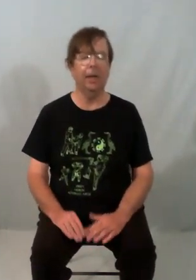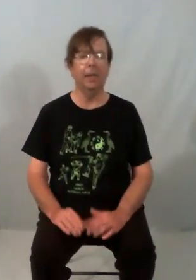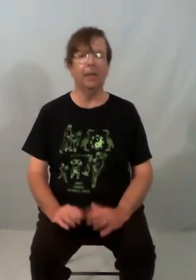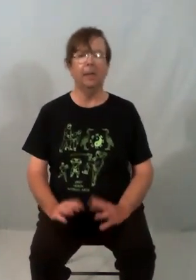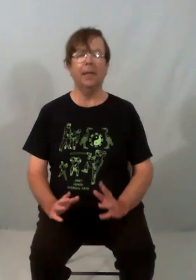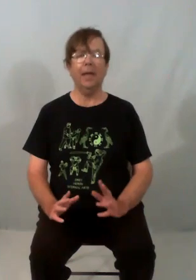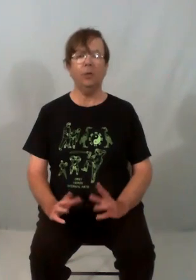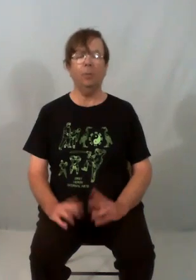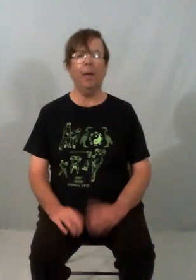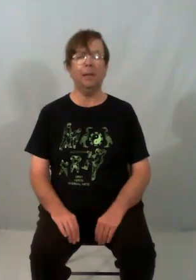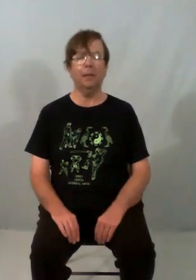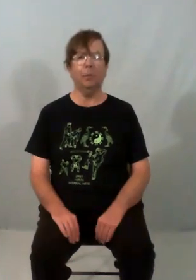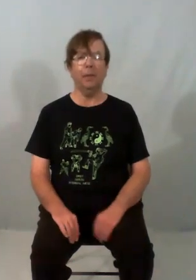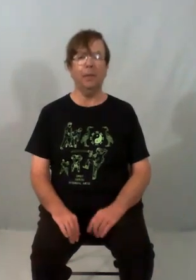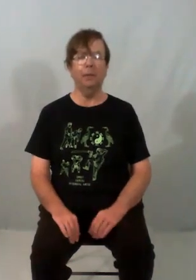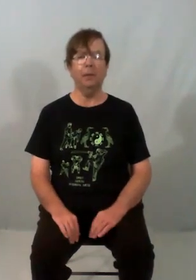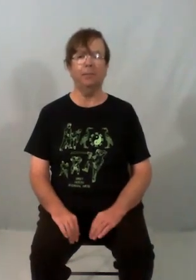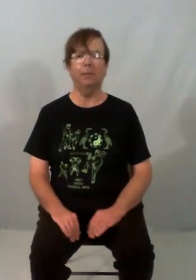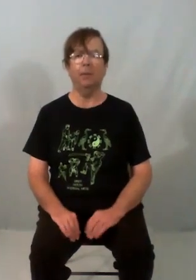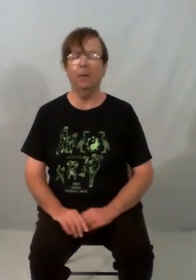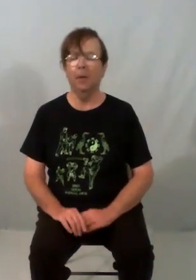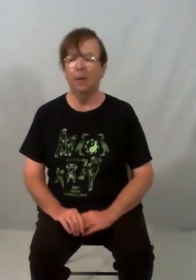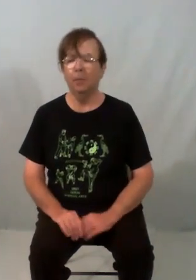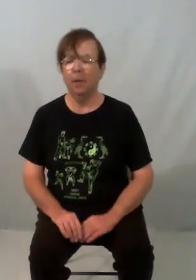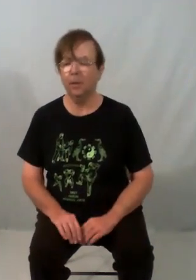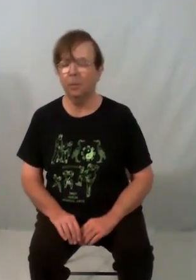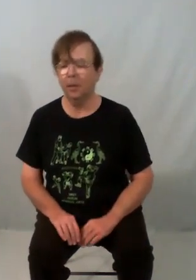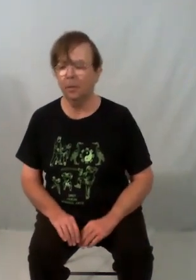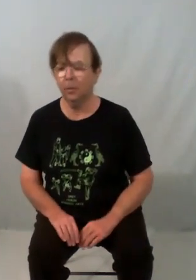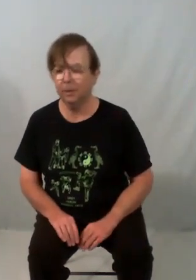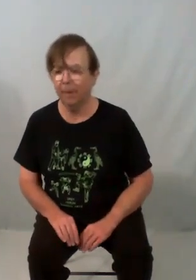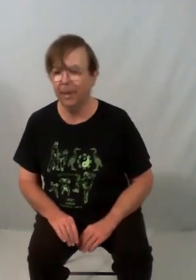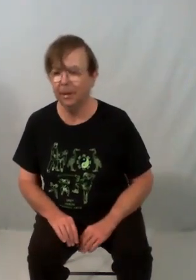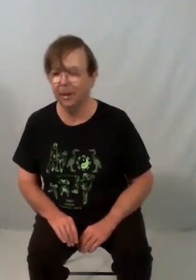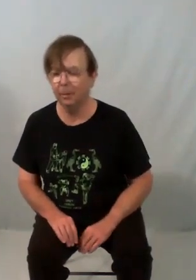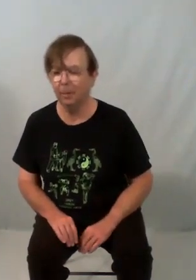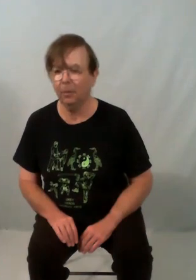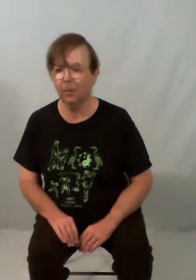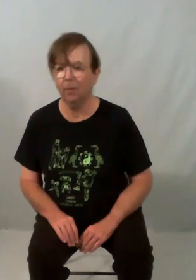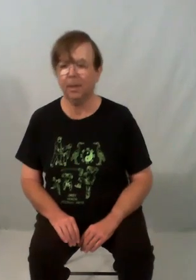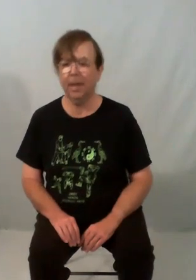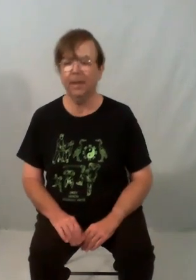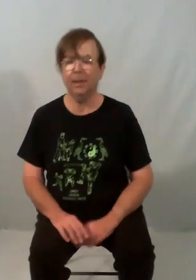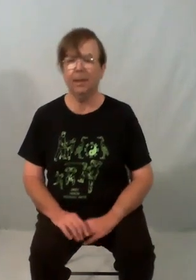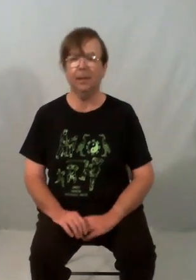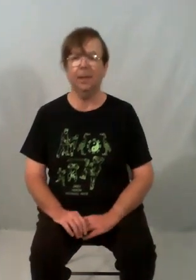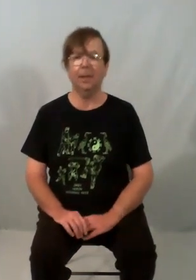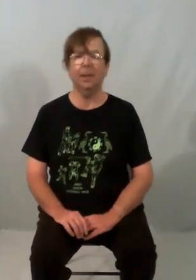Now the actual pattern that we use for Parting the Wild Horse's Mane is a little bit more complicated than